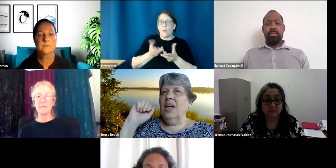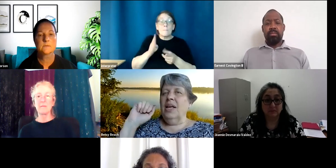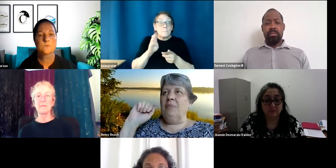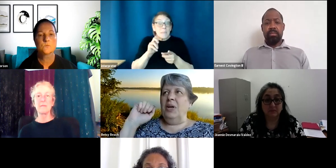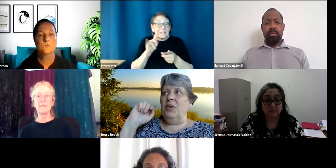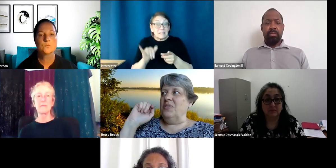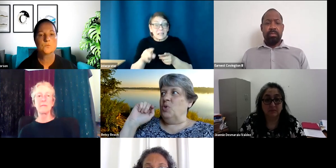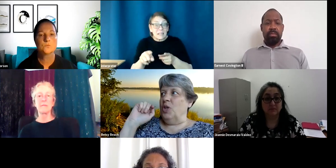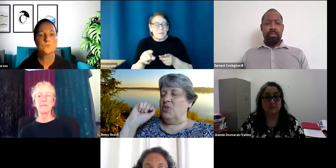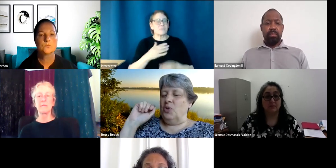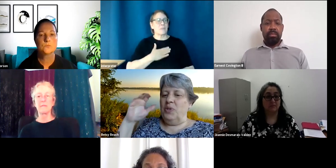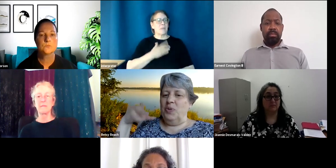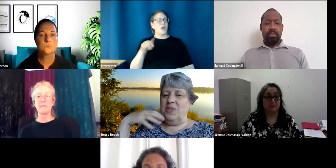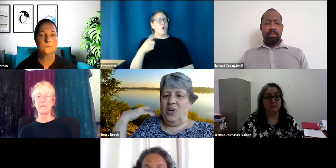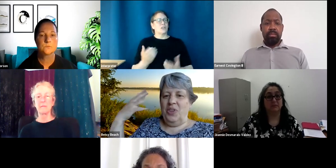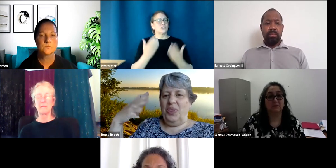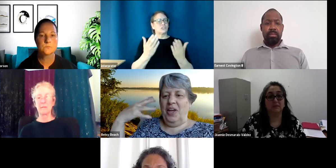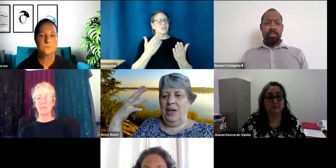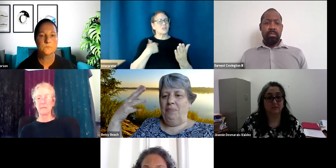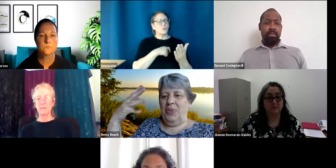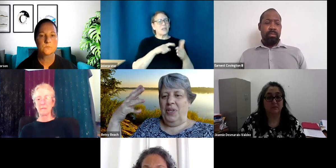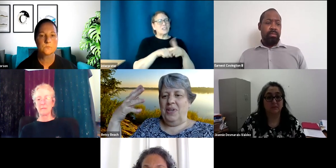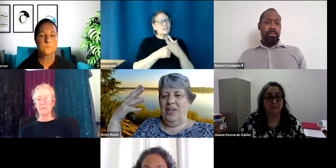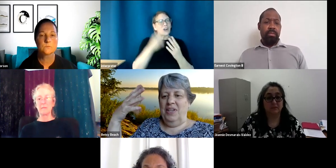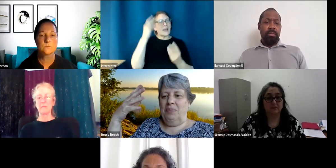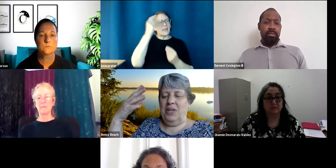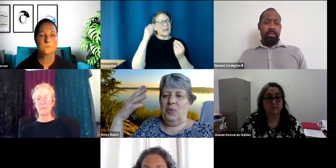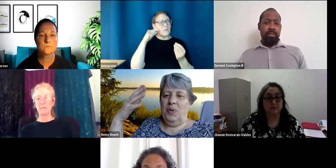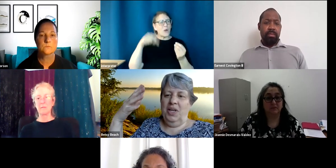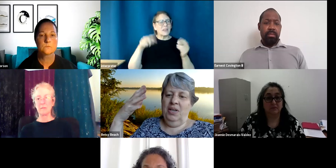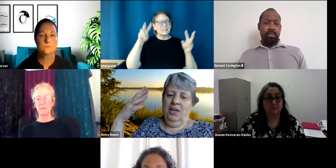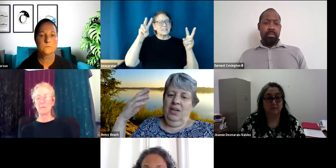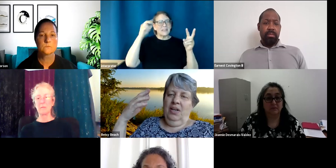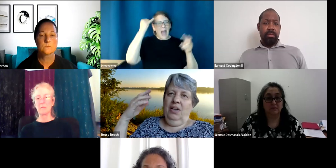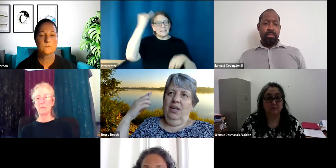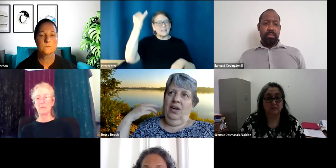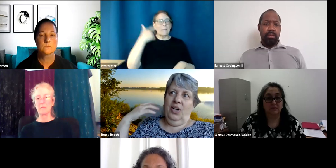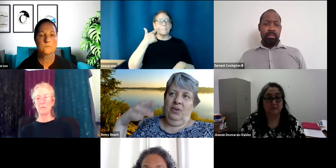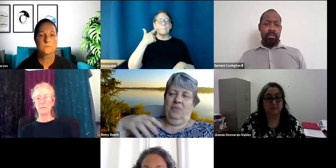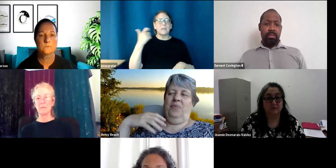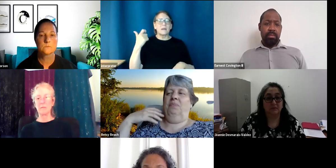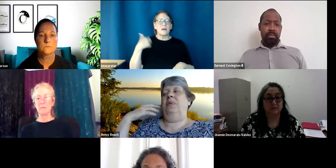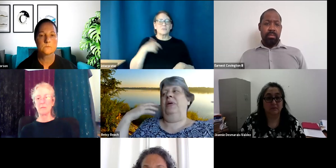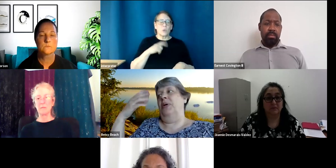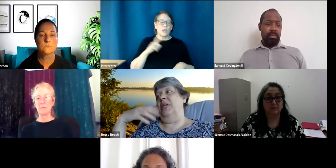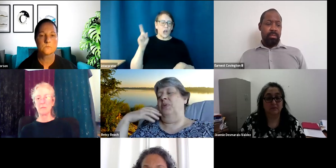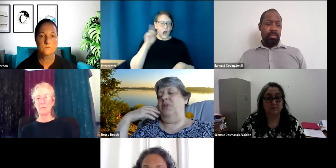And my only suggestion was we started thinking about this idea because we had heard from people that were